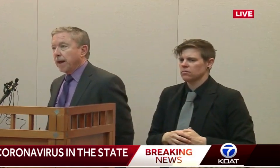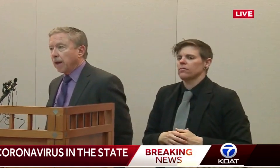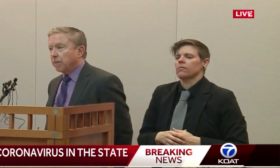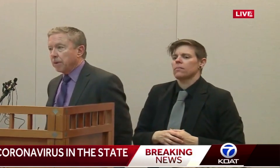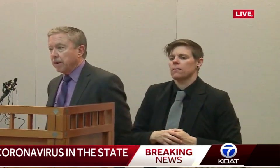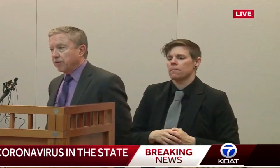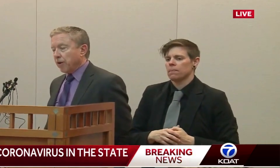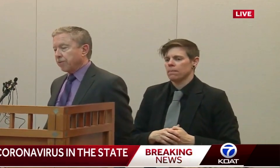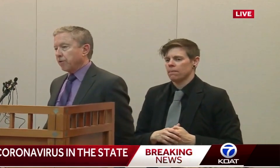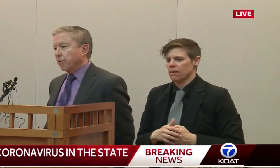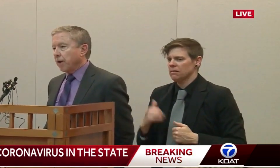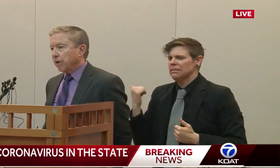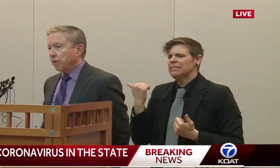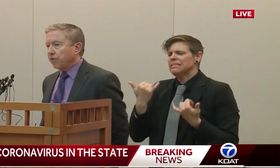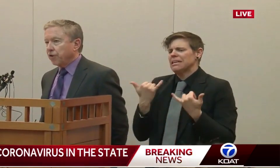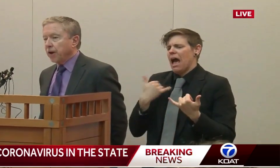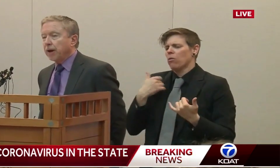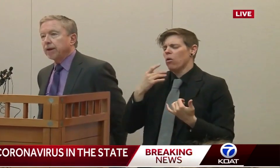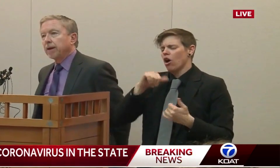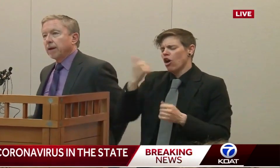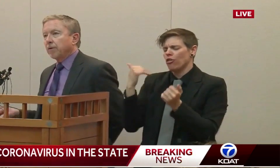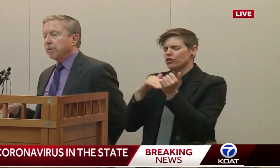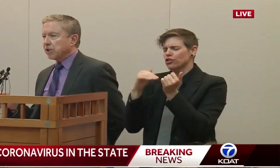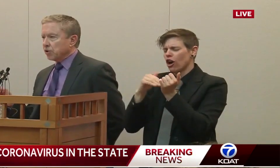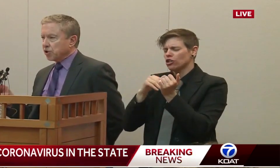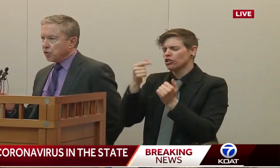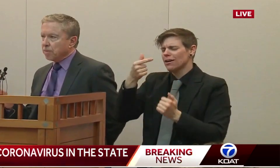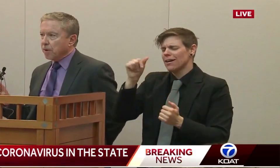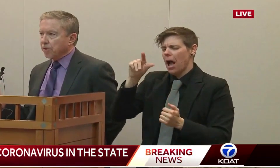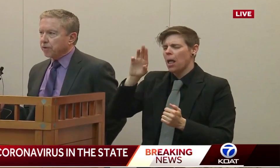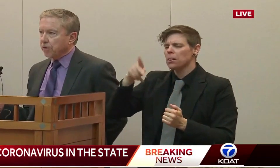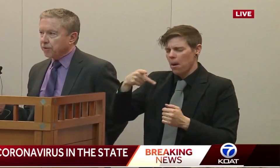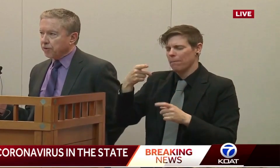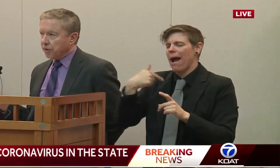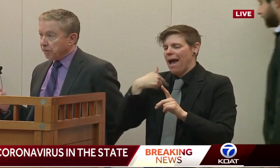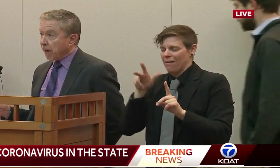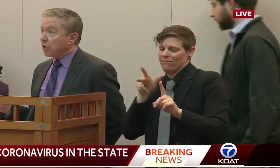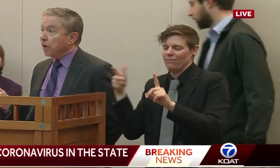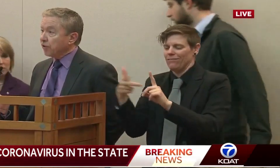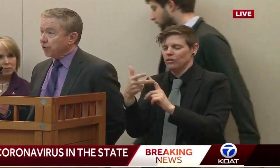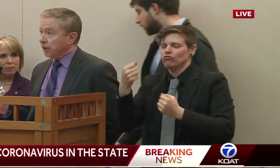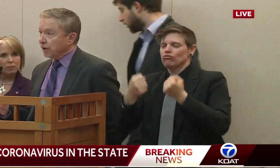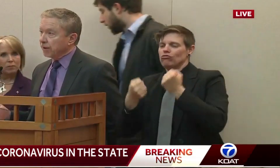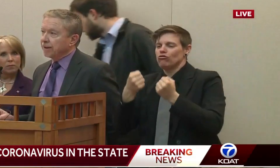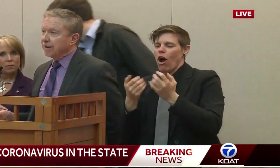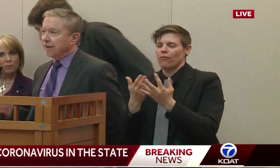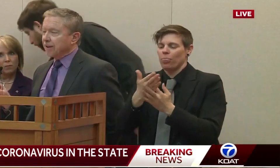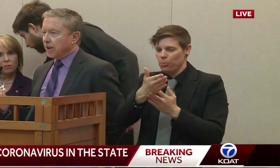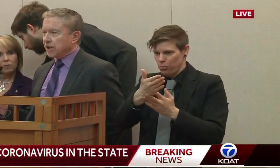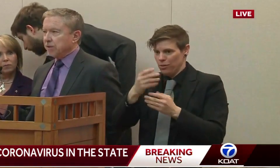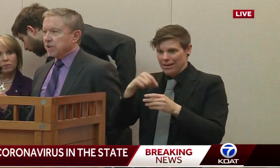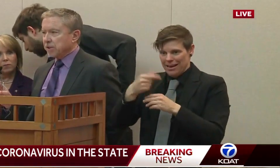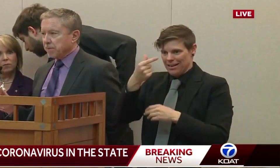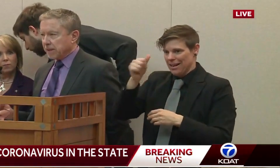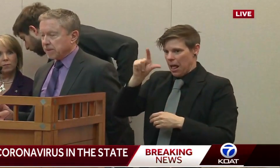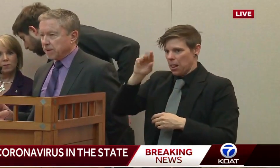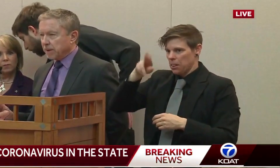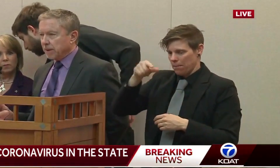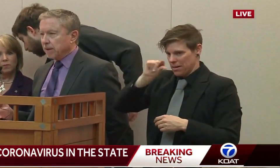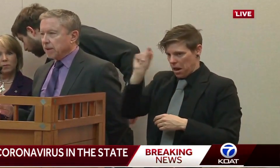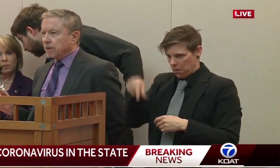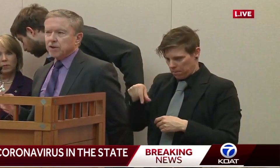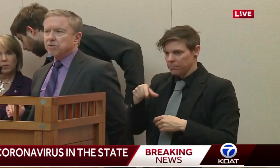Gallup and his drive-through evaluation. I want to mention there's two components to this. There's the evaluation and collection of a